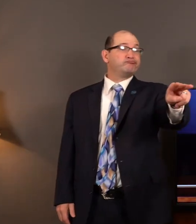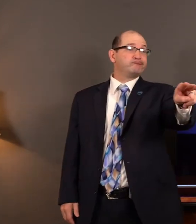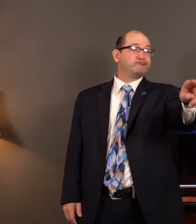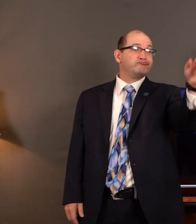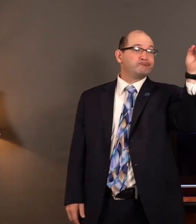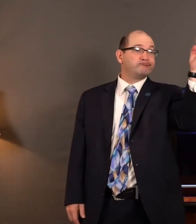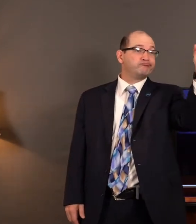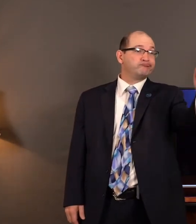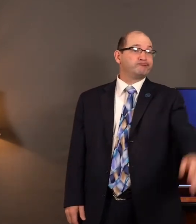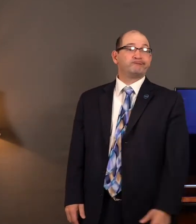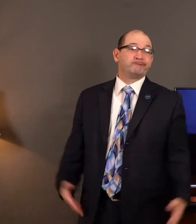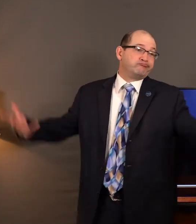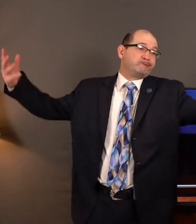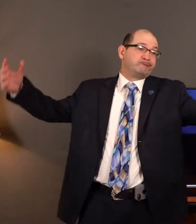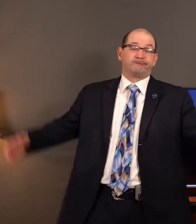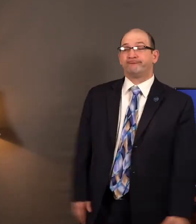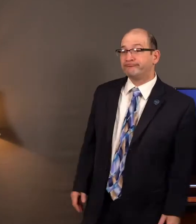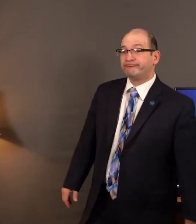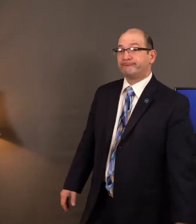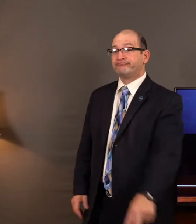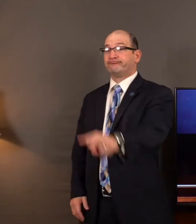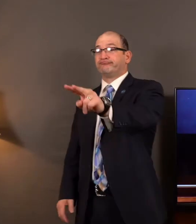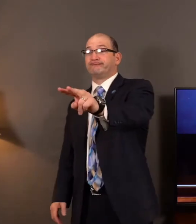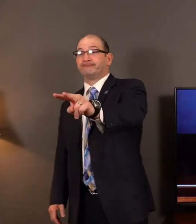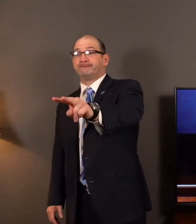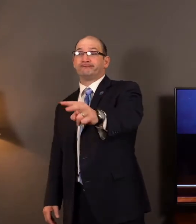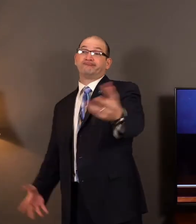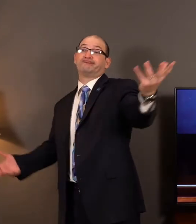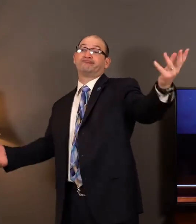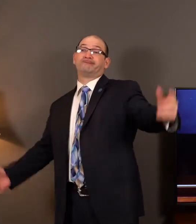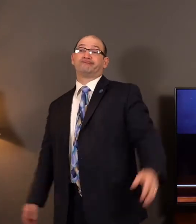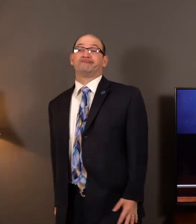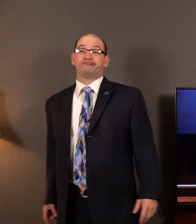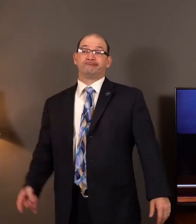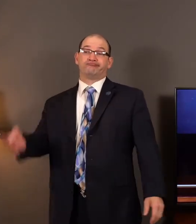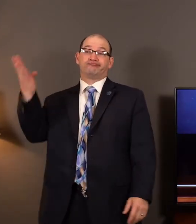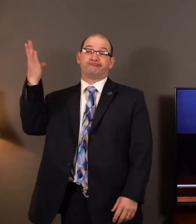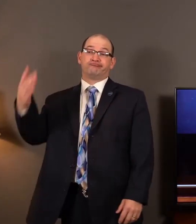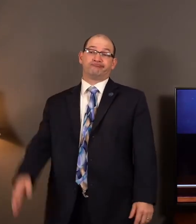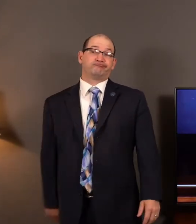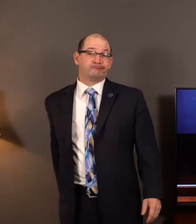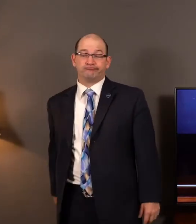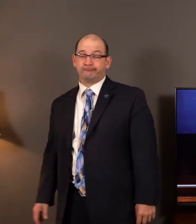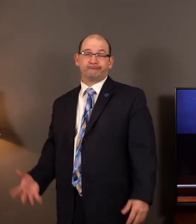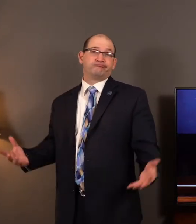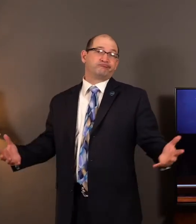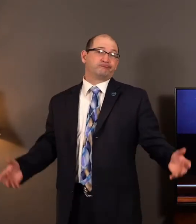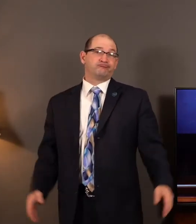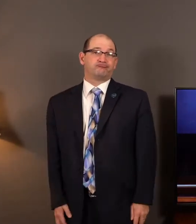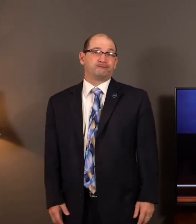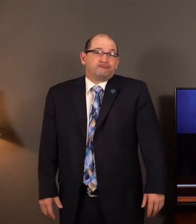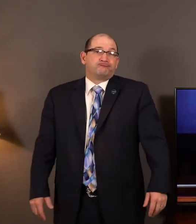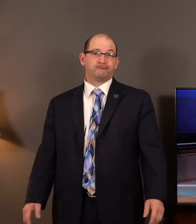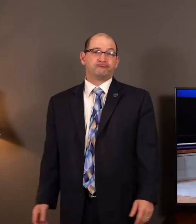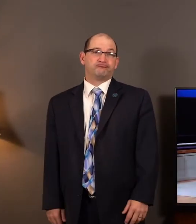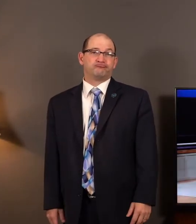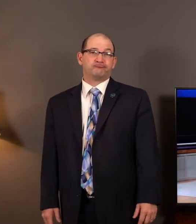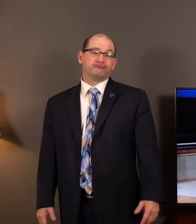There's great need. But somehow, some way, they have kind of galvanized their own